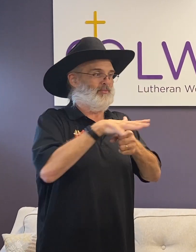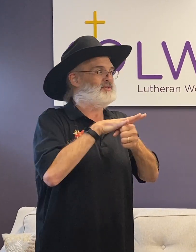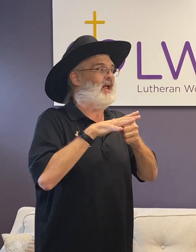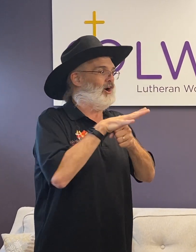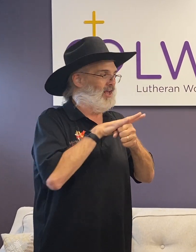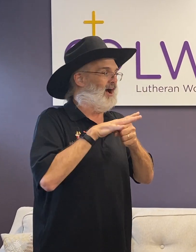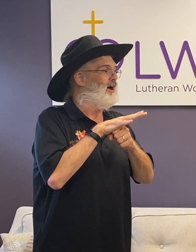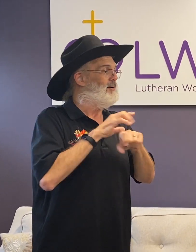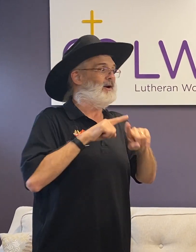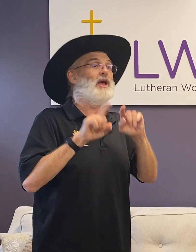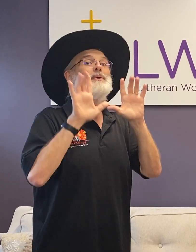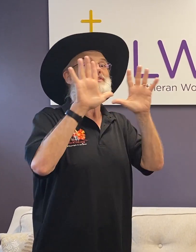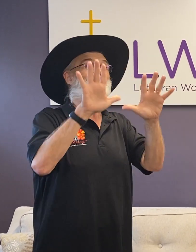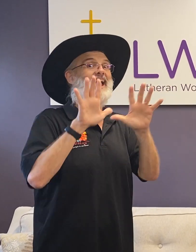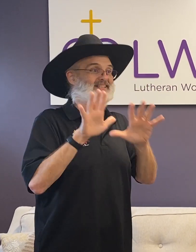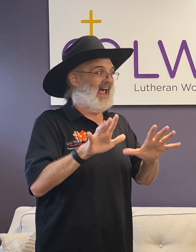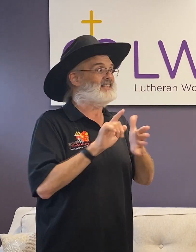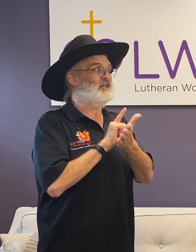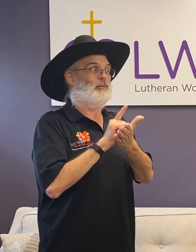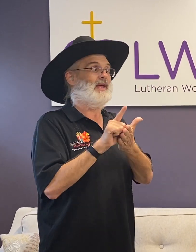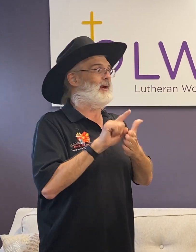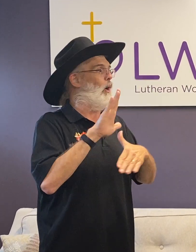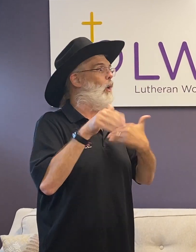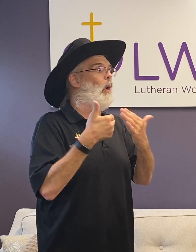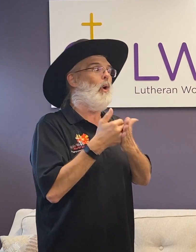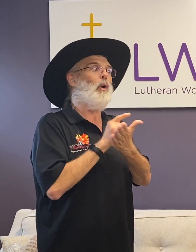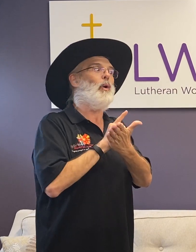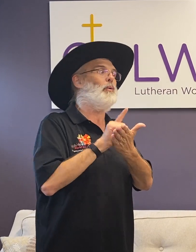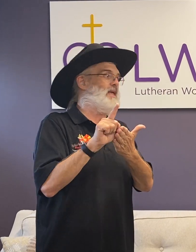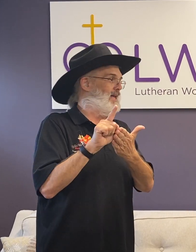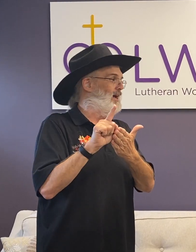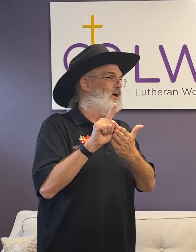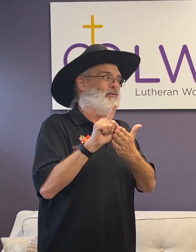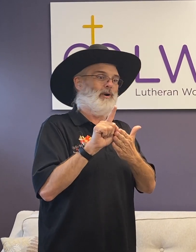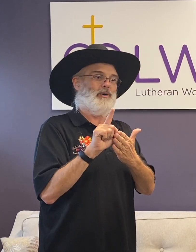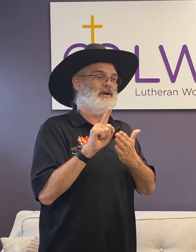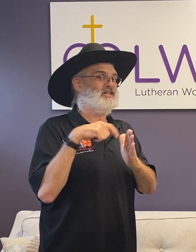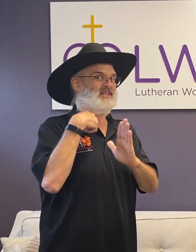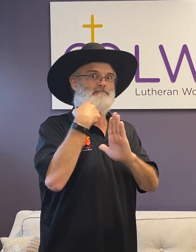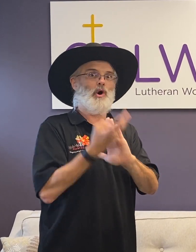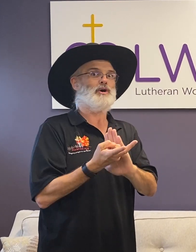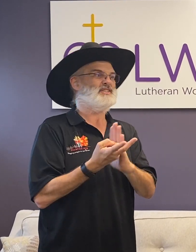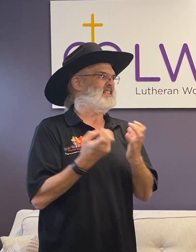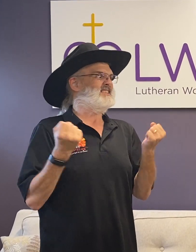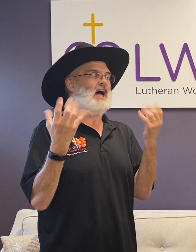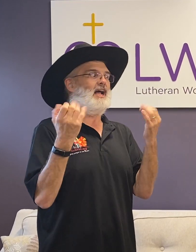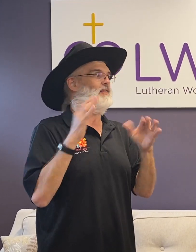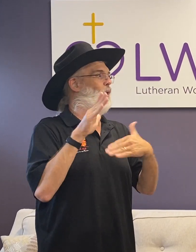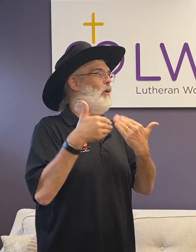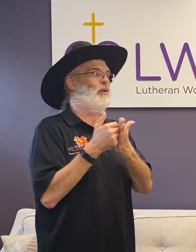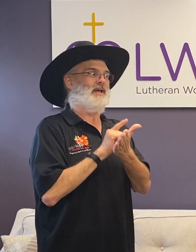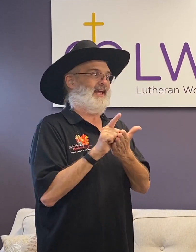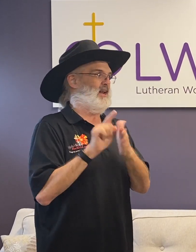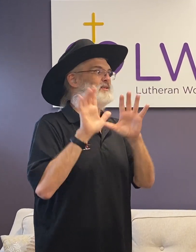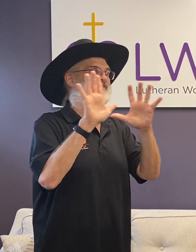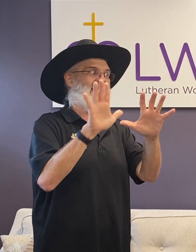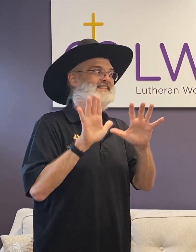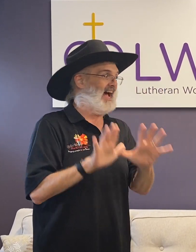this area. But it was a fantastic week. We a whole week where we just immersed and signed the whole week. And it was fantastic.